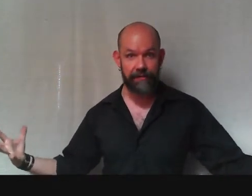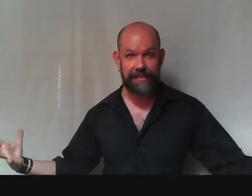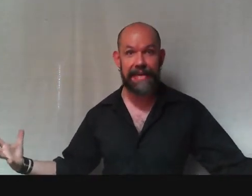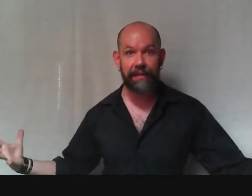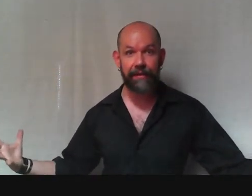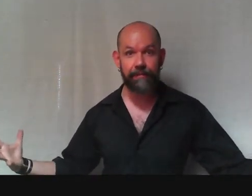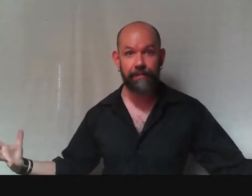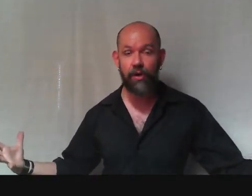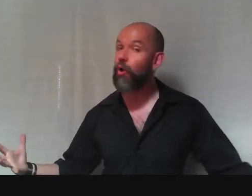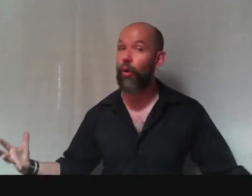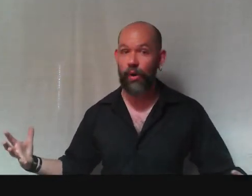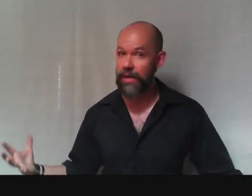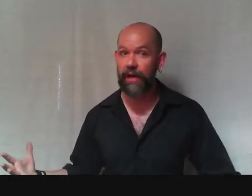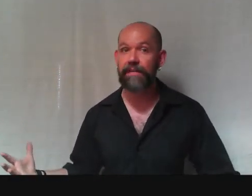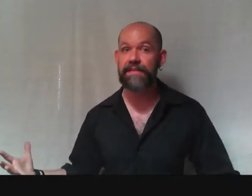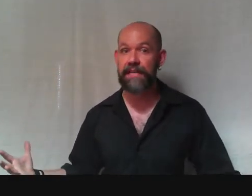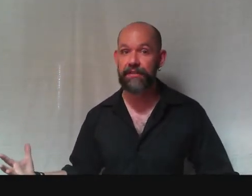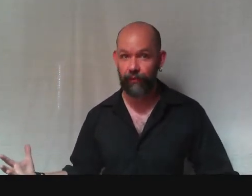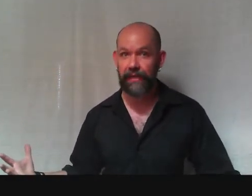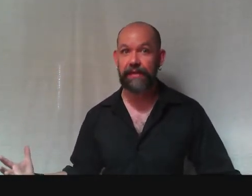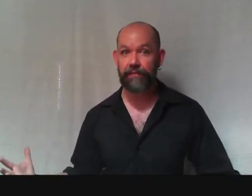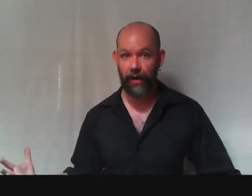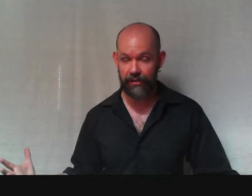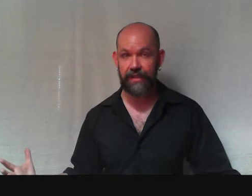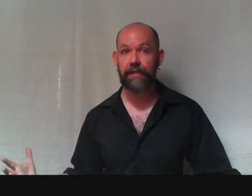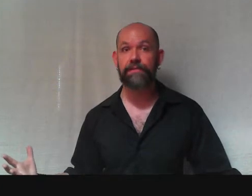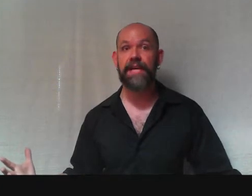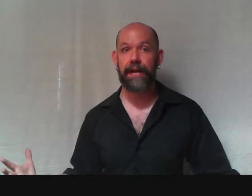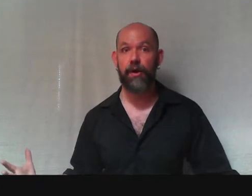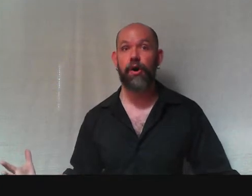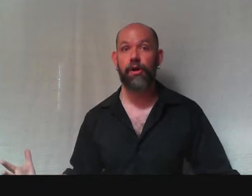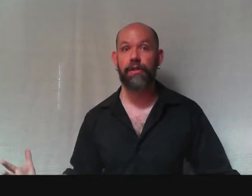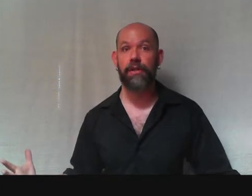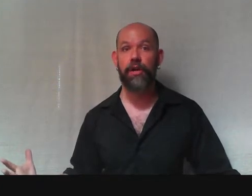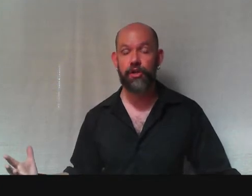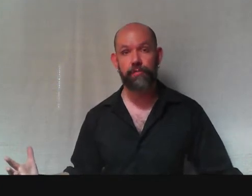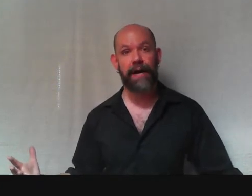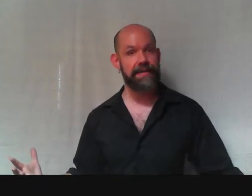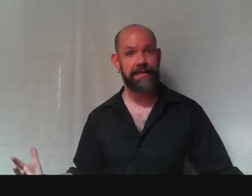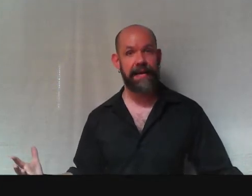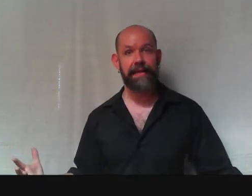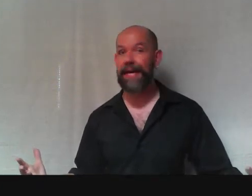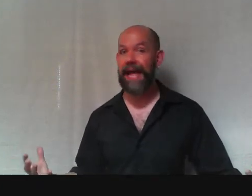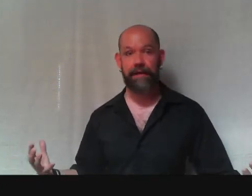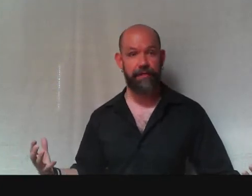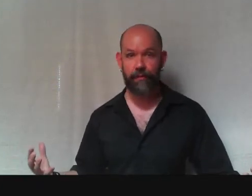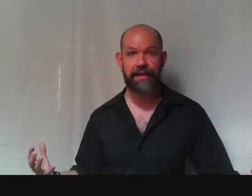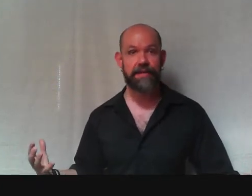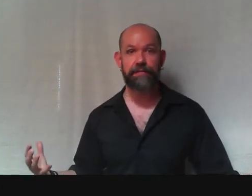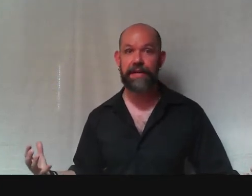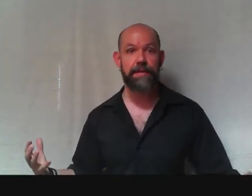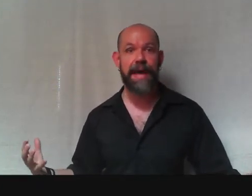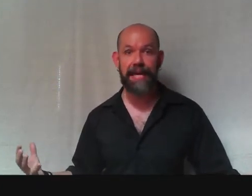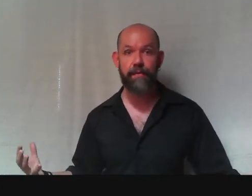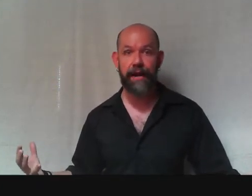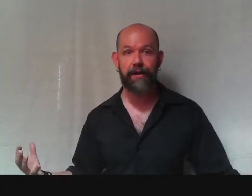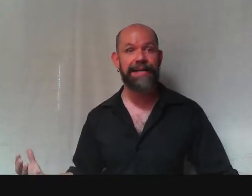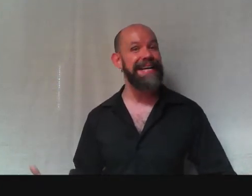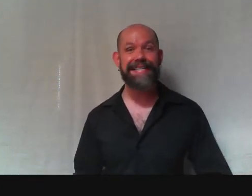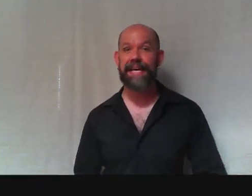together, or none of us thinks freely for ourselves at all. You might say that a threat to freedom anywhere is a